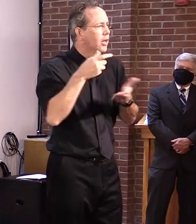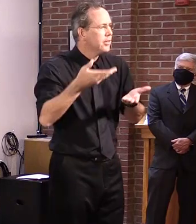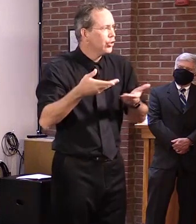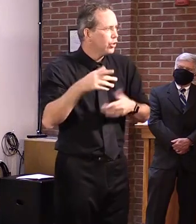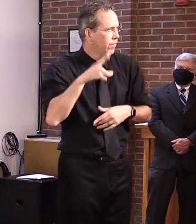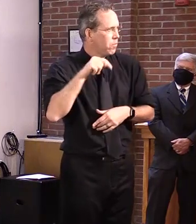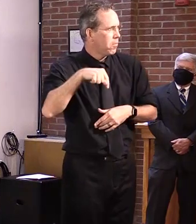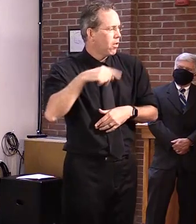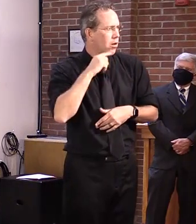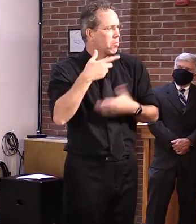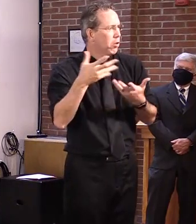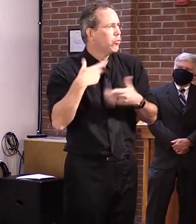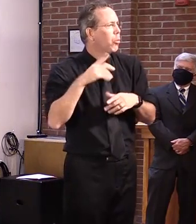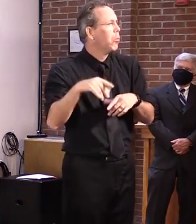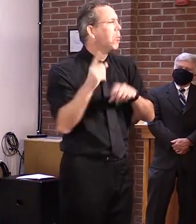uh,